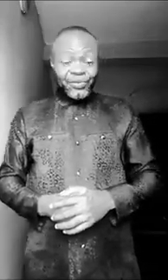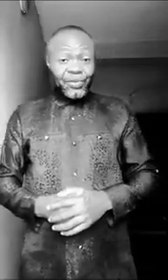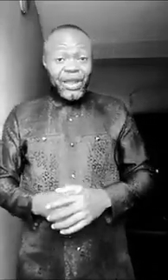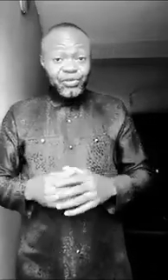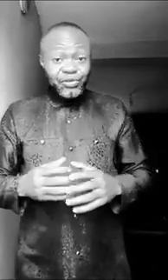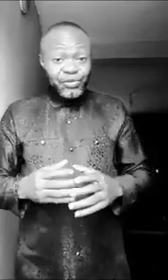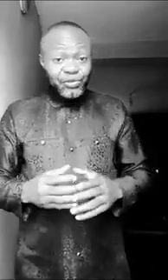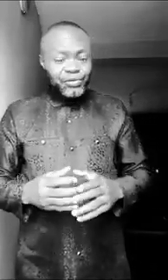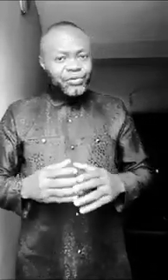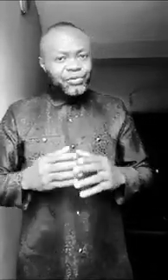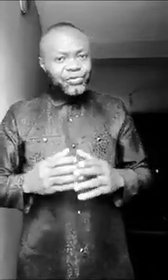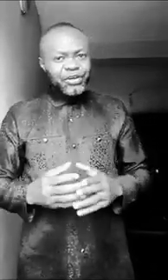How do you dream